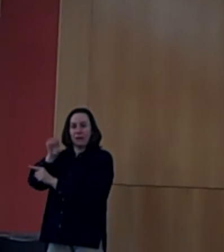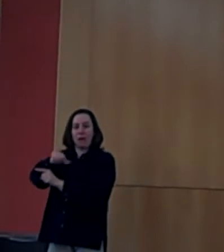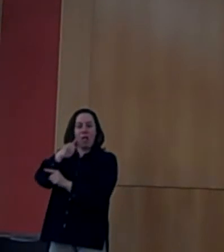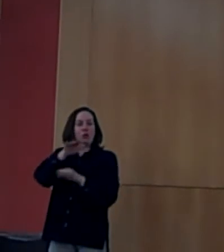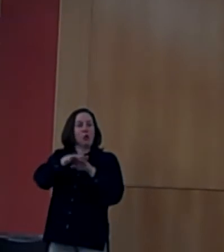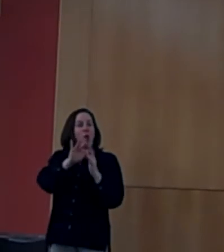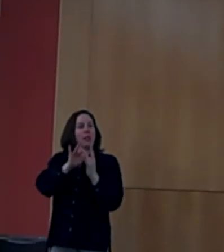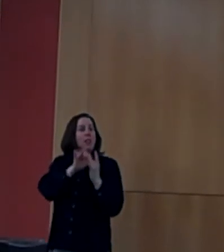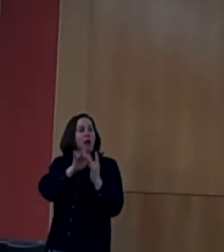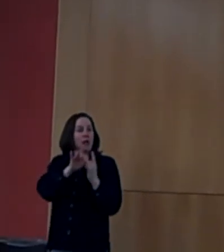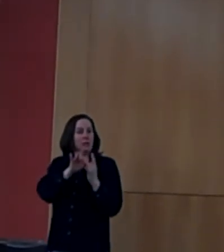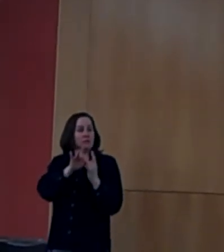instructors.